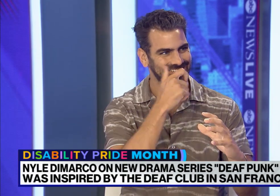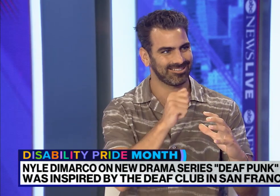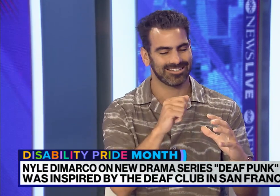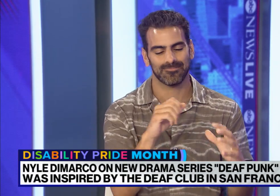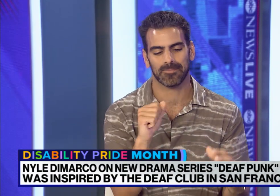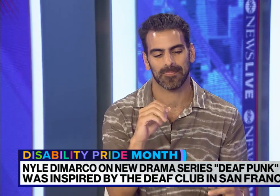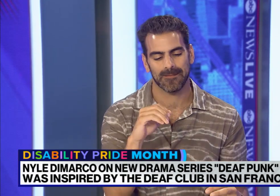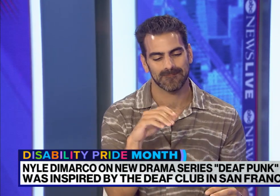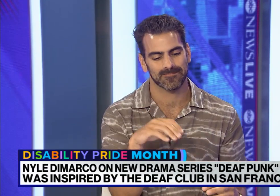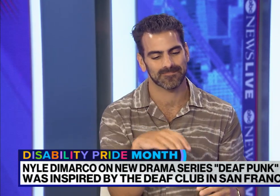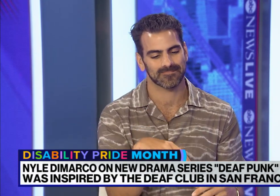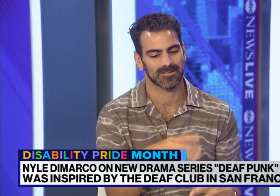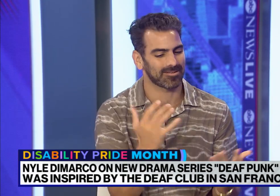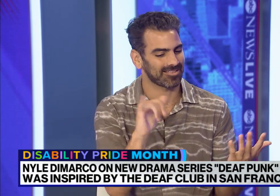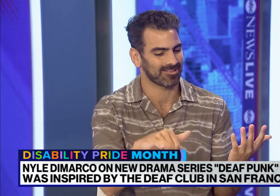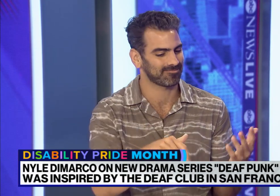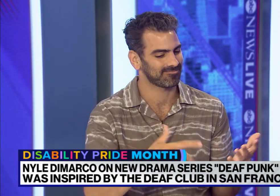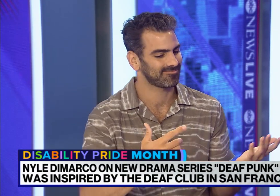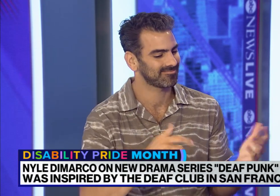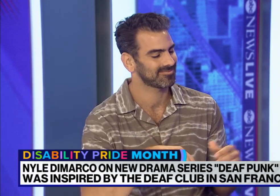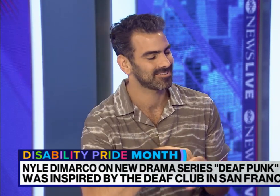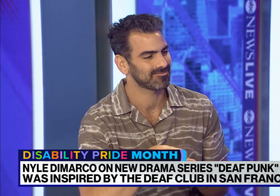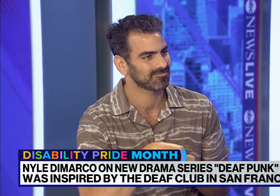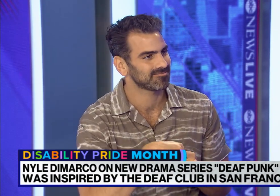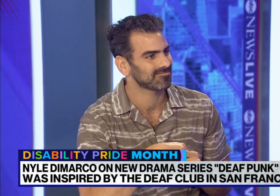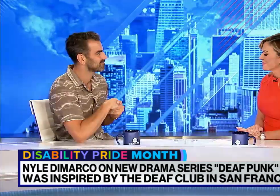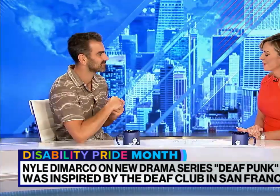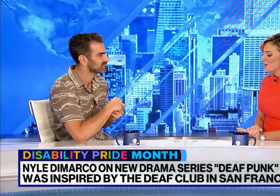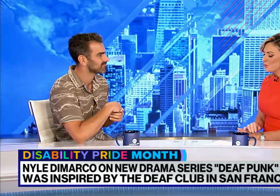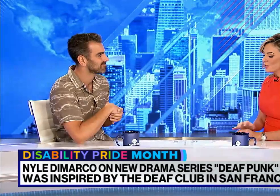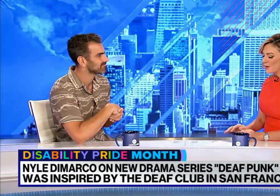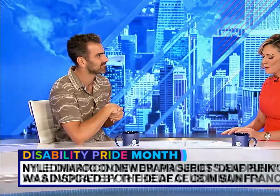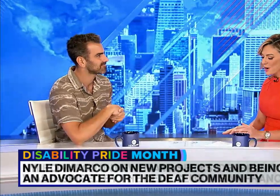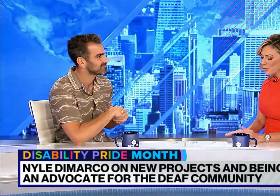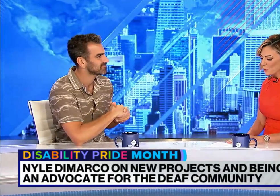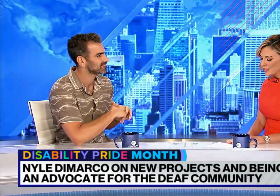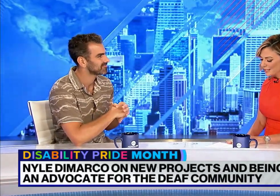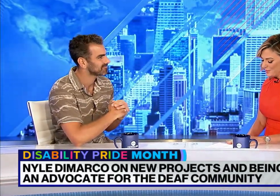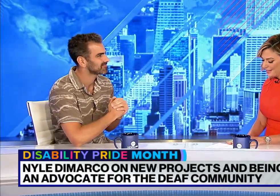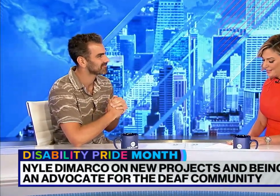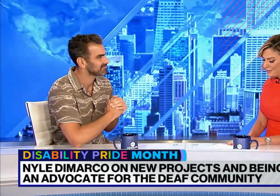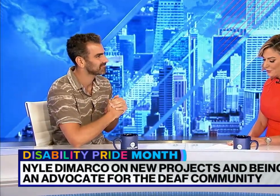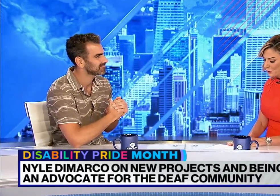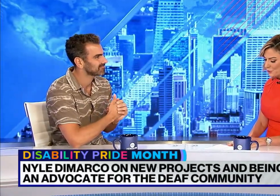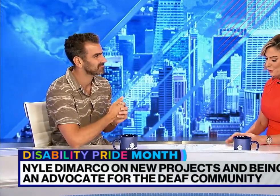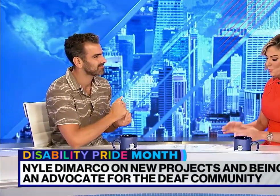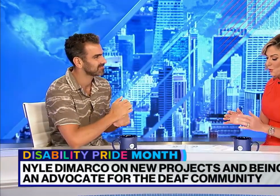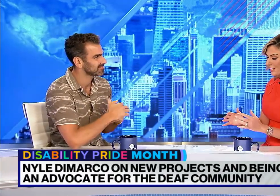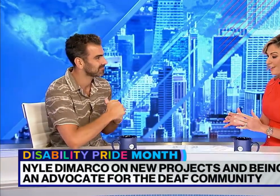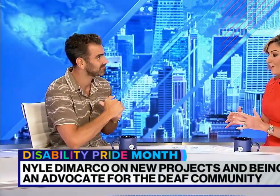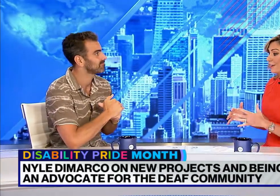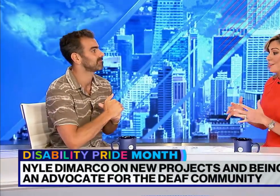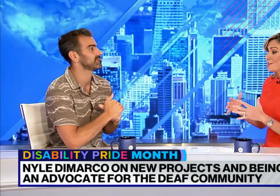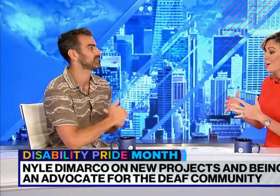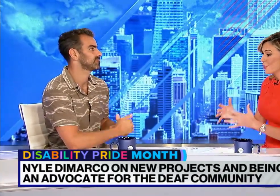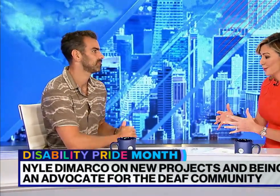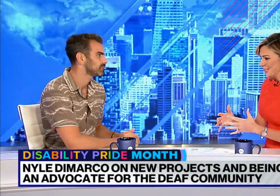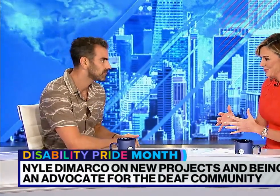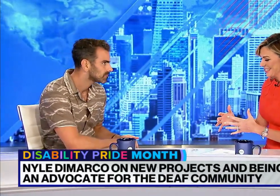incredible microcosm for the genre to really explode. Talking about reclaiming deaf culture, you're working on another limited